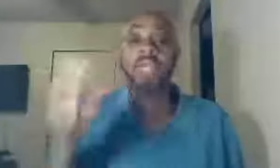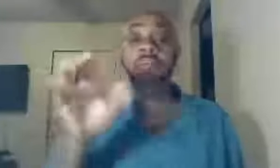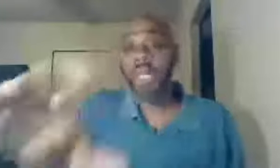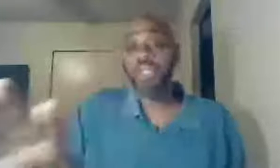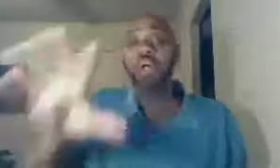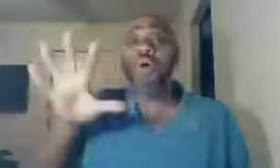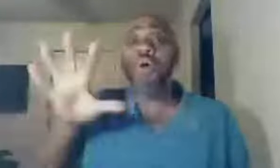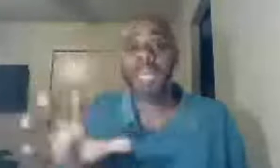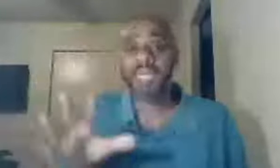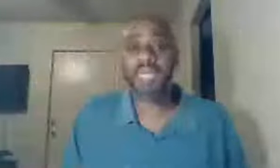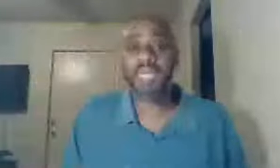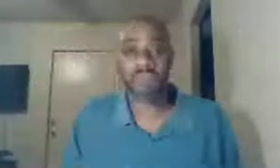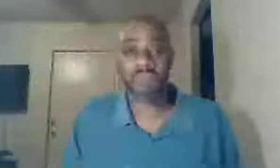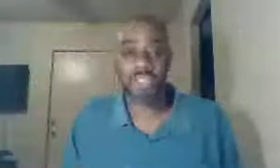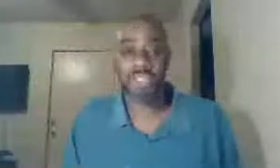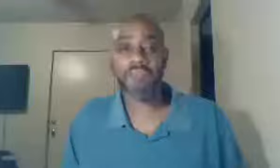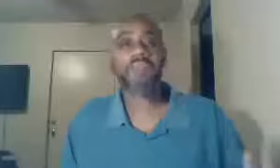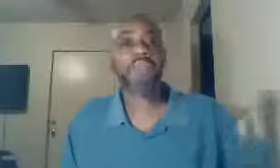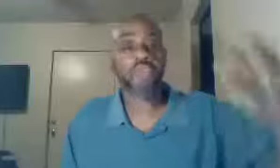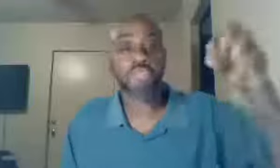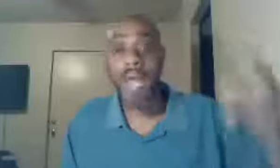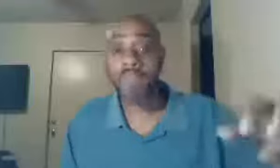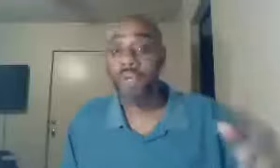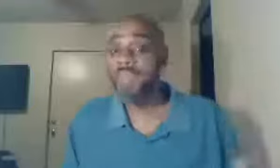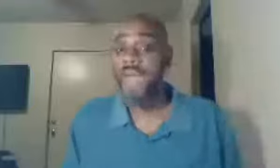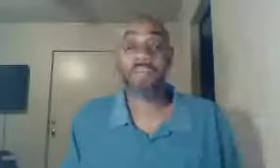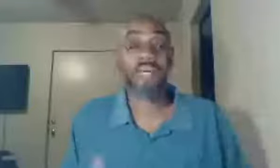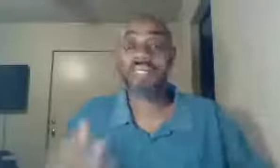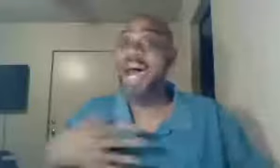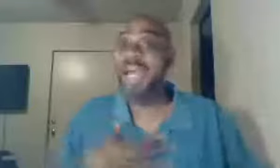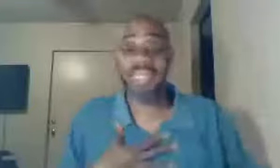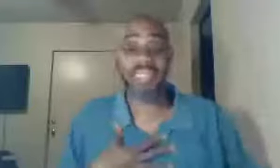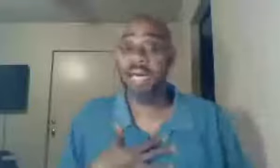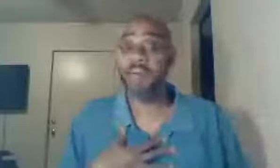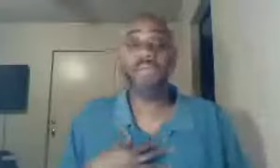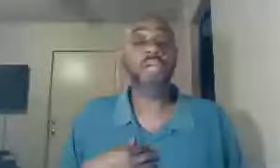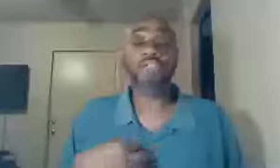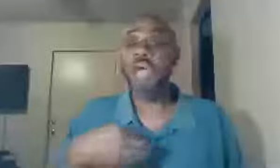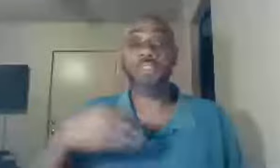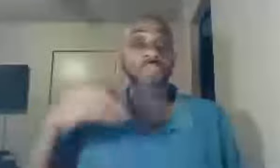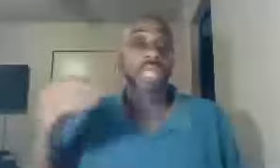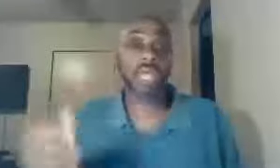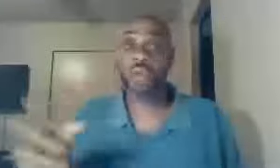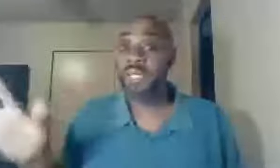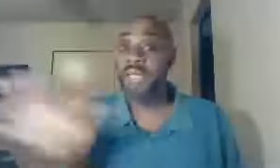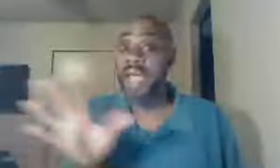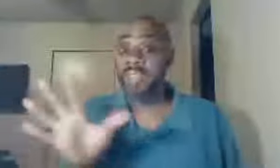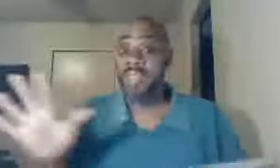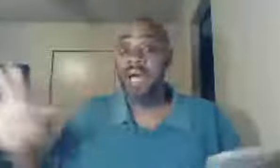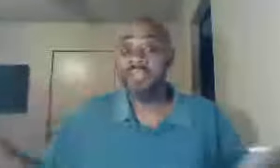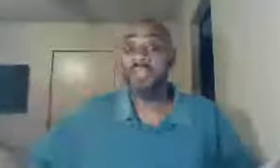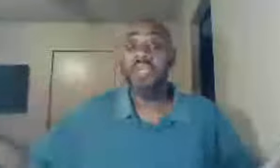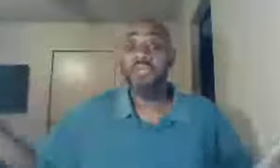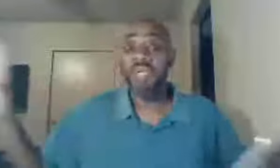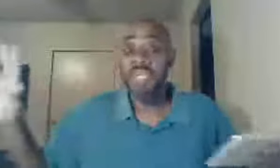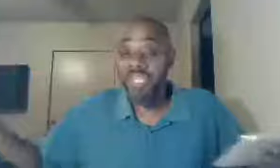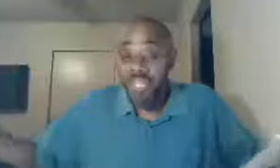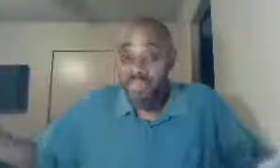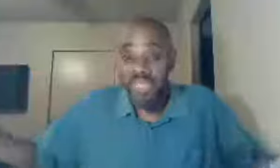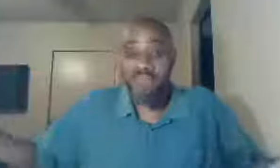but you made it an issue of division, so stop doing that, because I didn't come, trying to be eloquent, like the other religions of